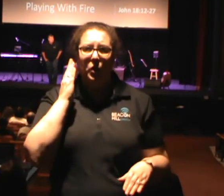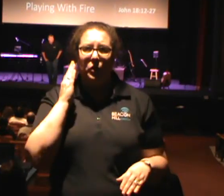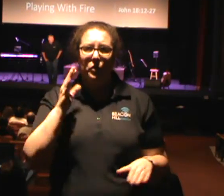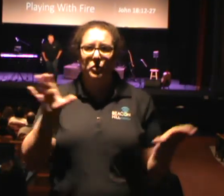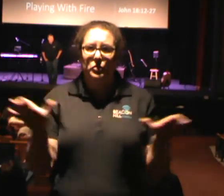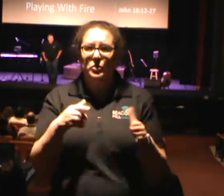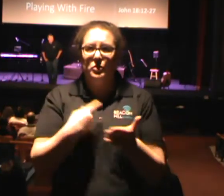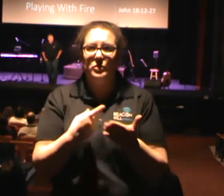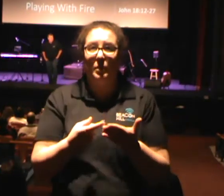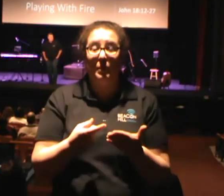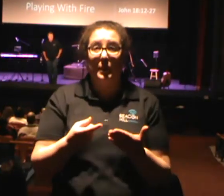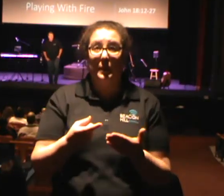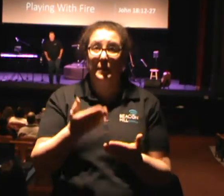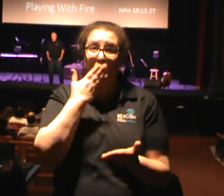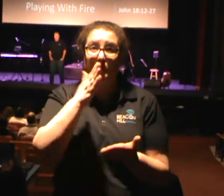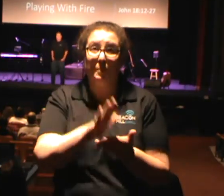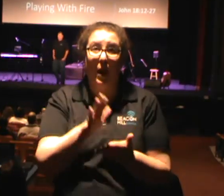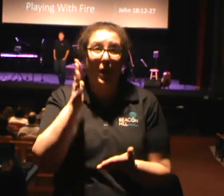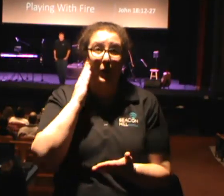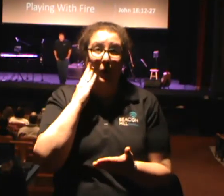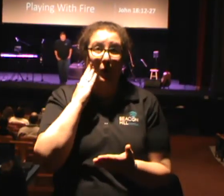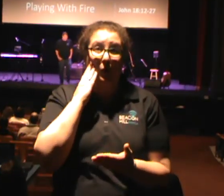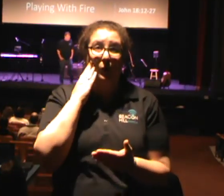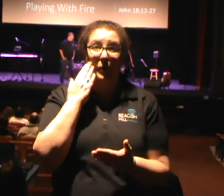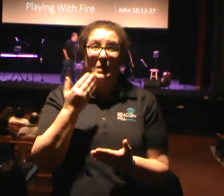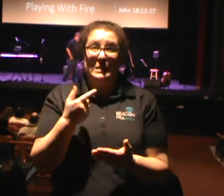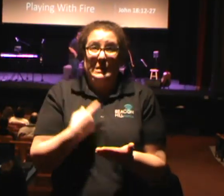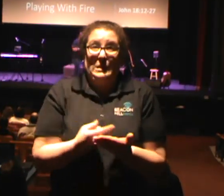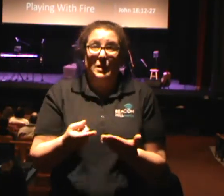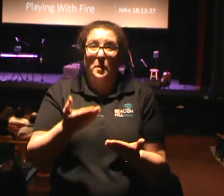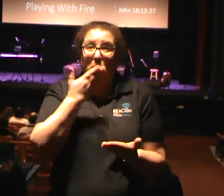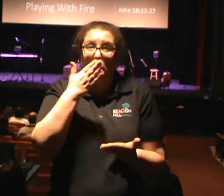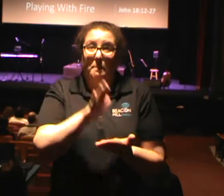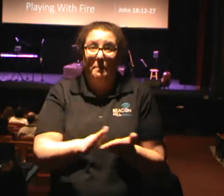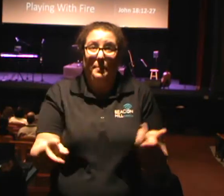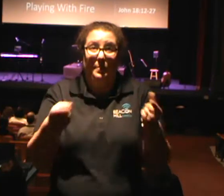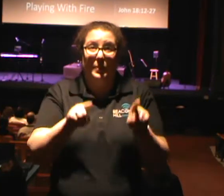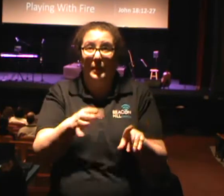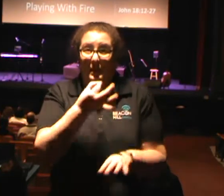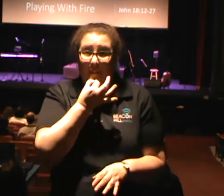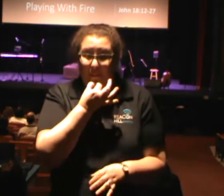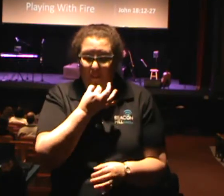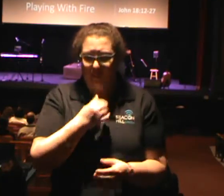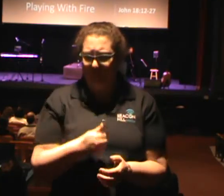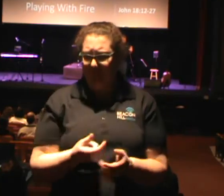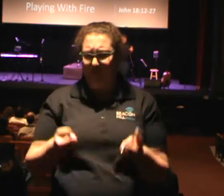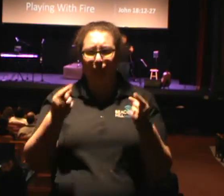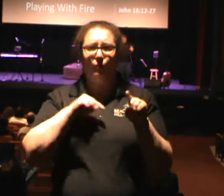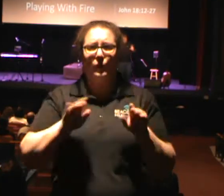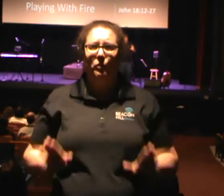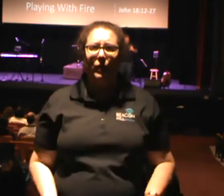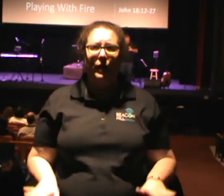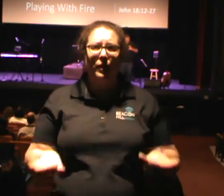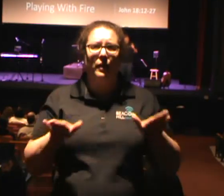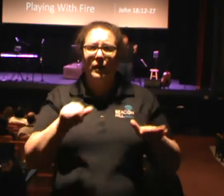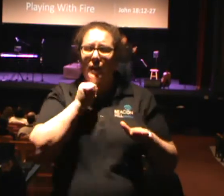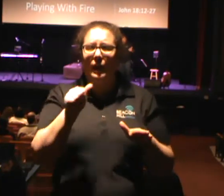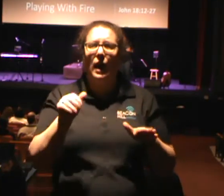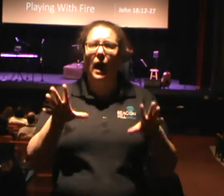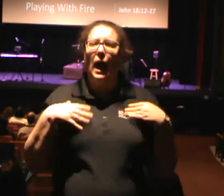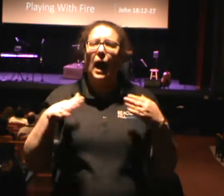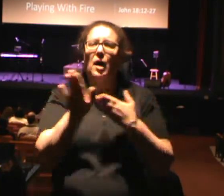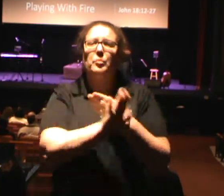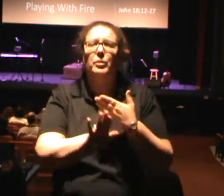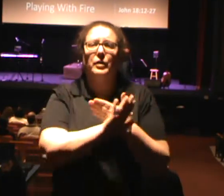end well? Like, when I grew up, we didn't have these protector plates. We didn't hire